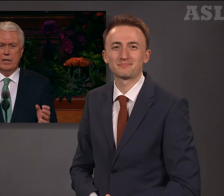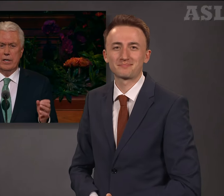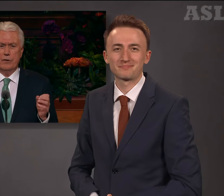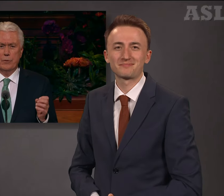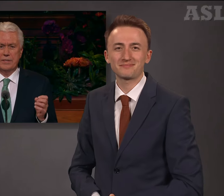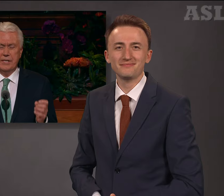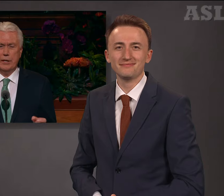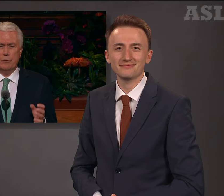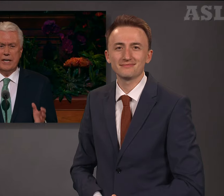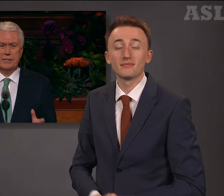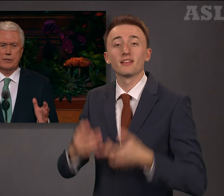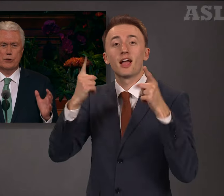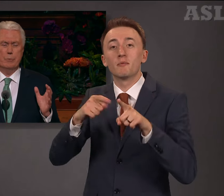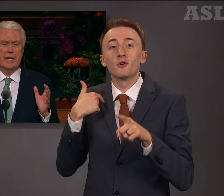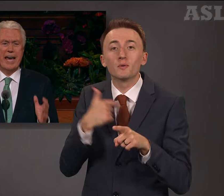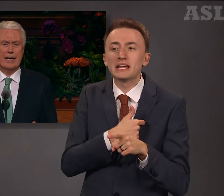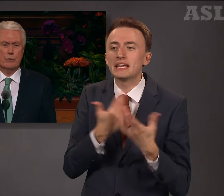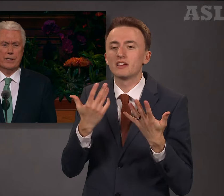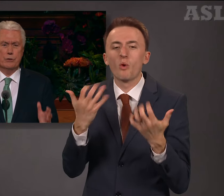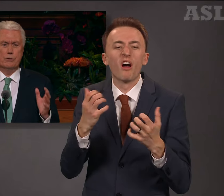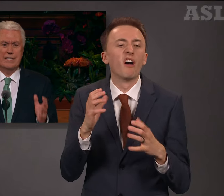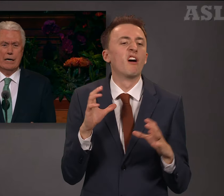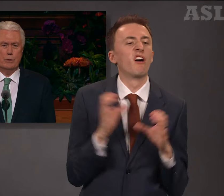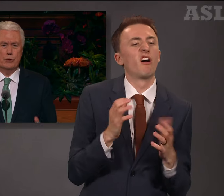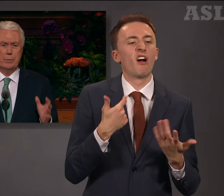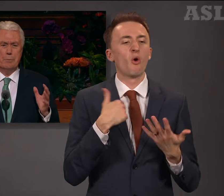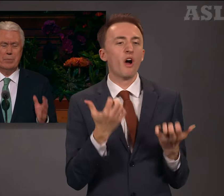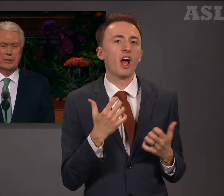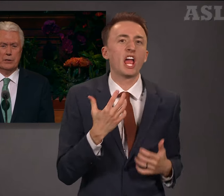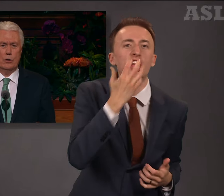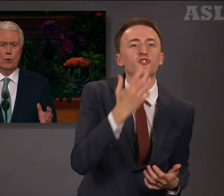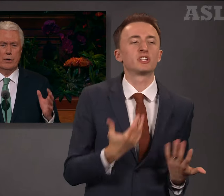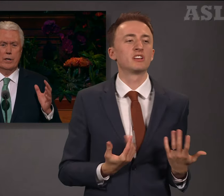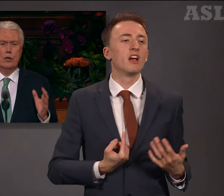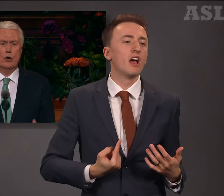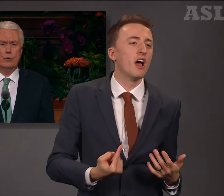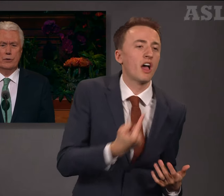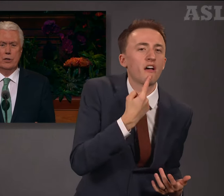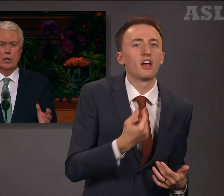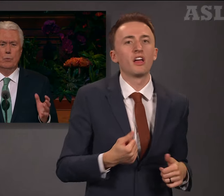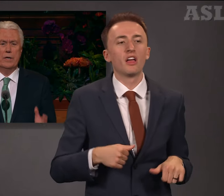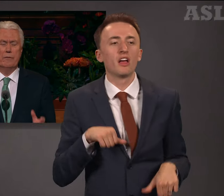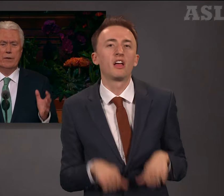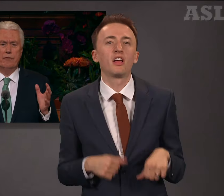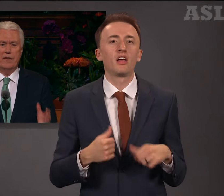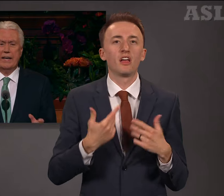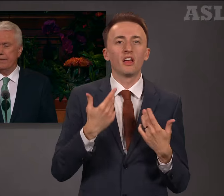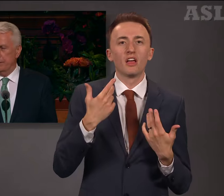If we seek reasons to be angry, to doubt, to be bitter or alone, we will find them.